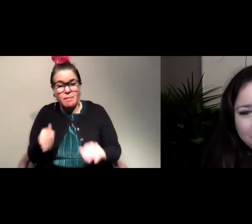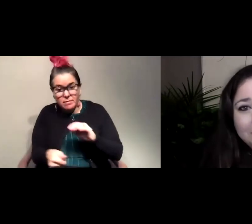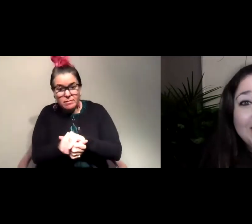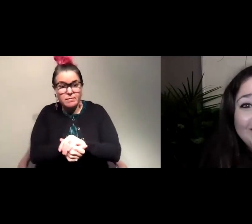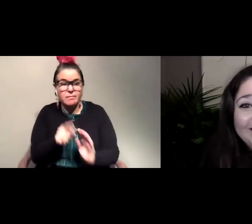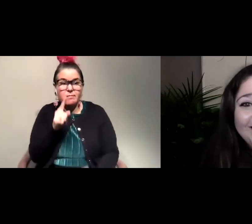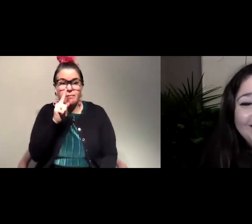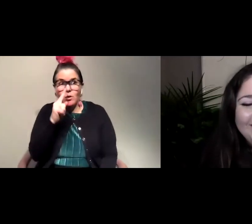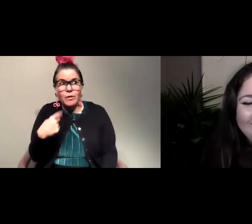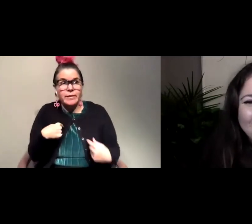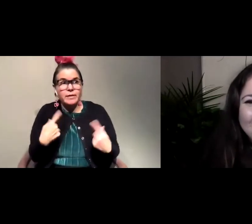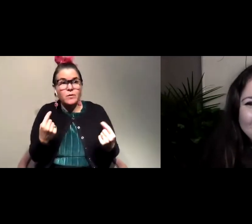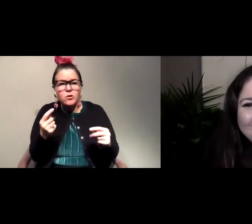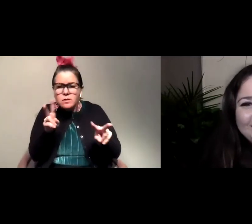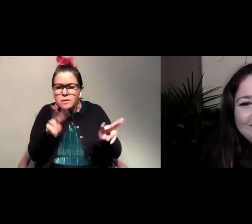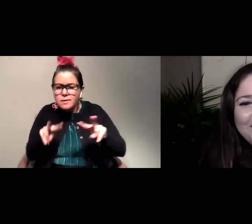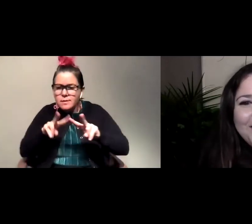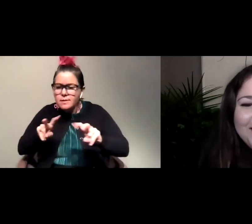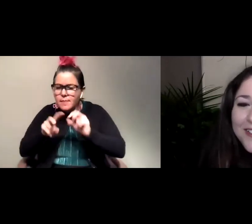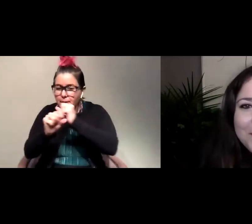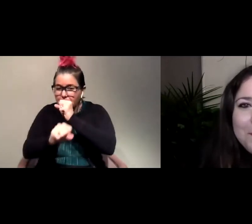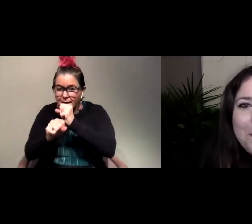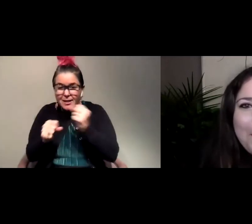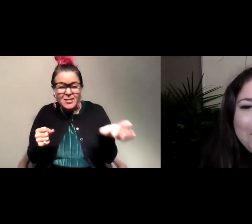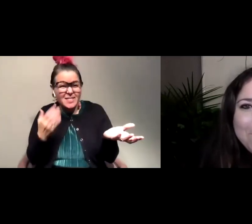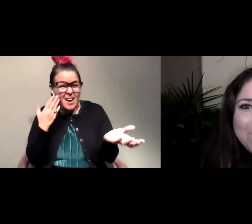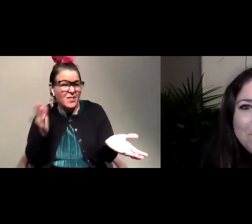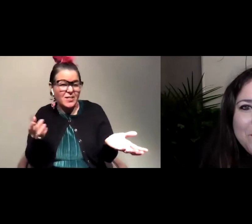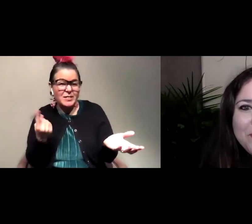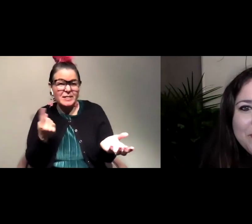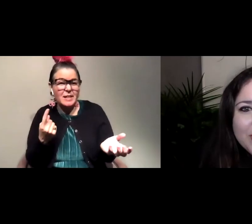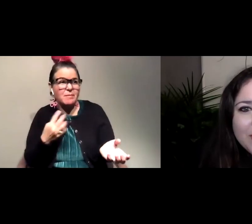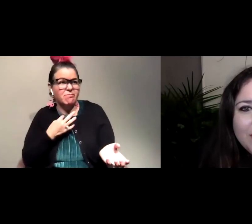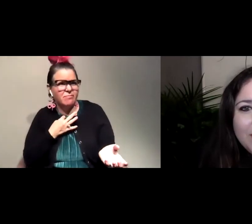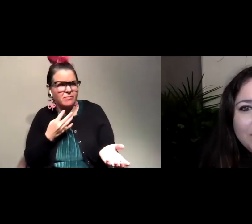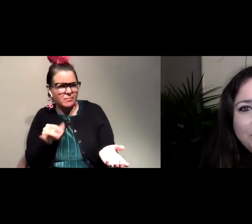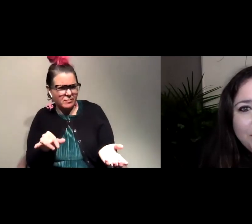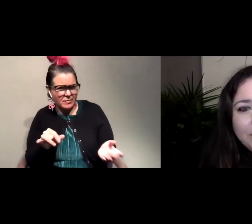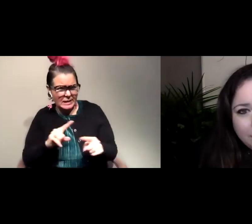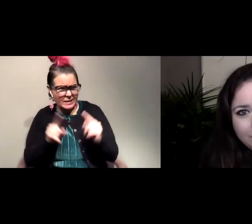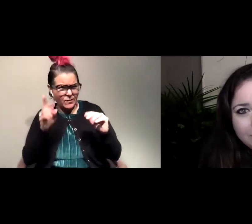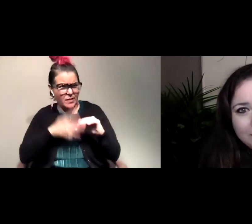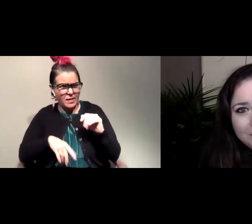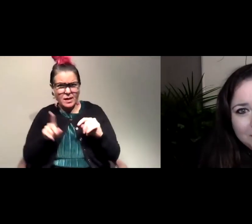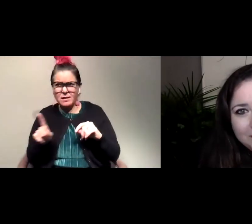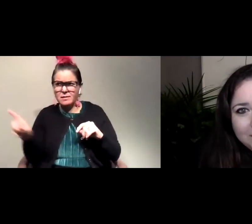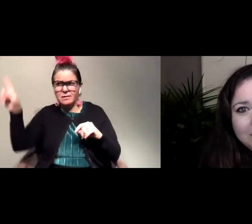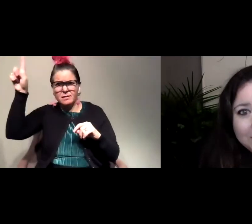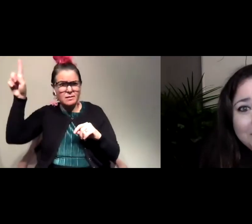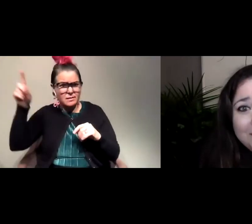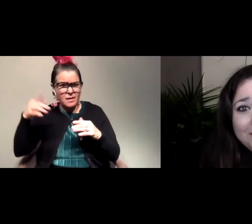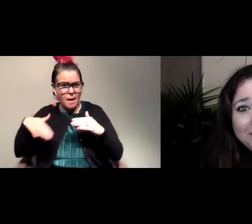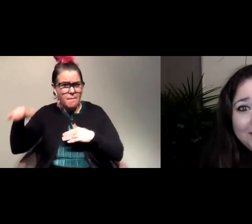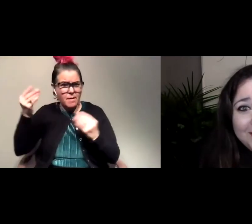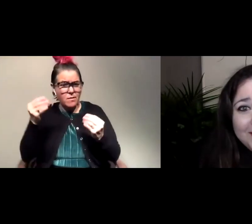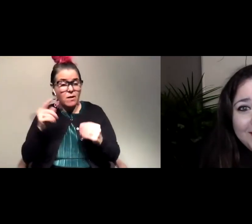and started looking at them. And I don't know if somebody had this question of like, well, are they different than the ones above ground? And